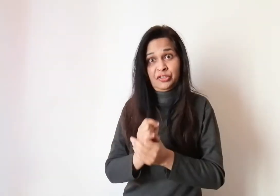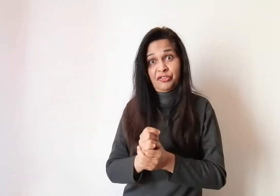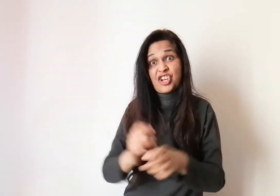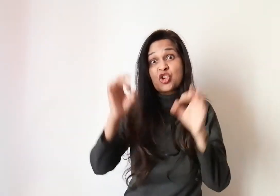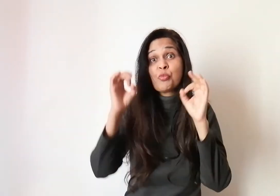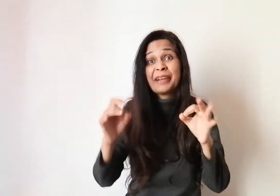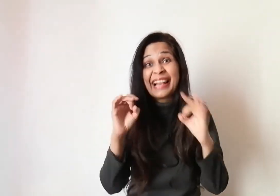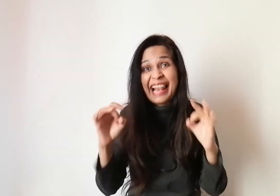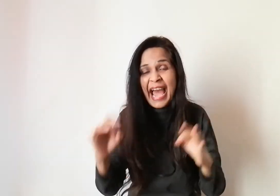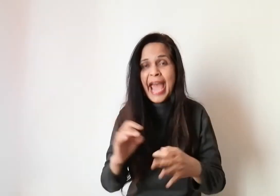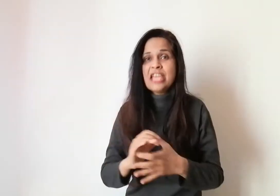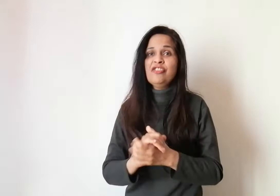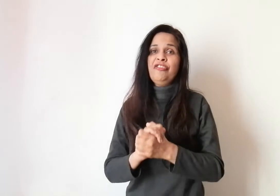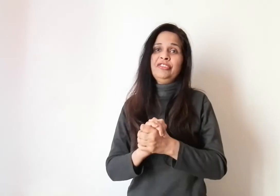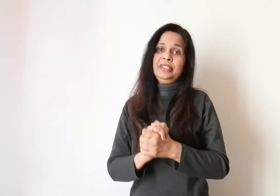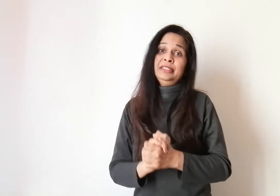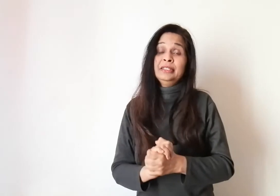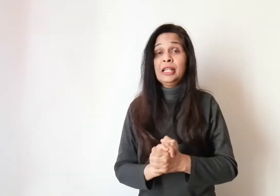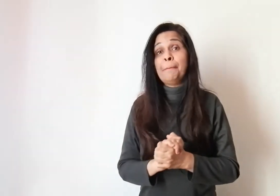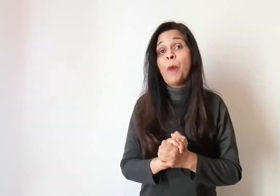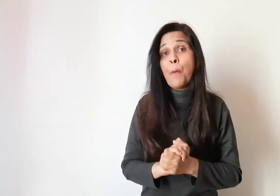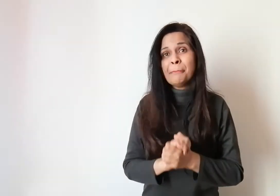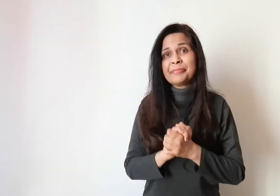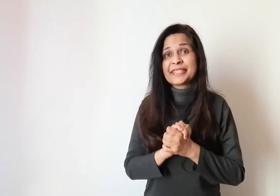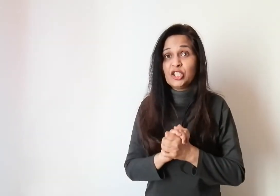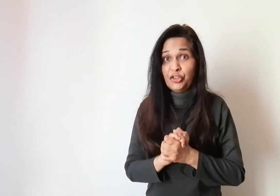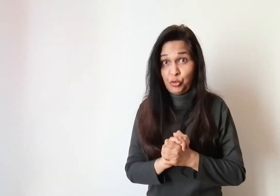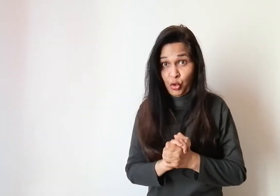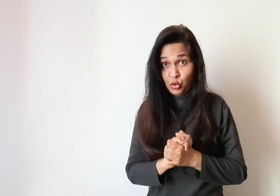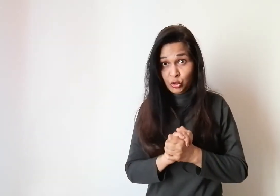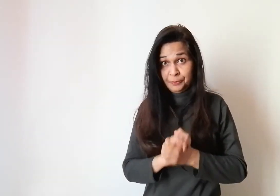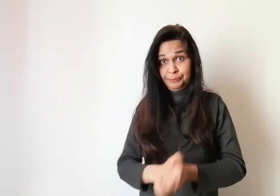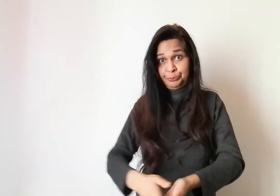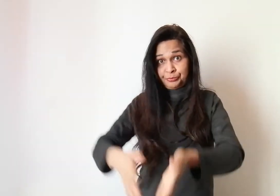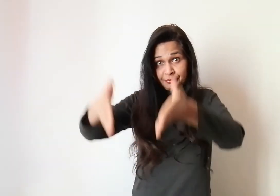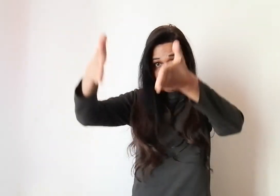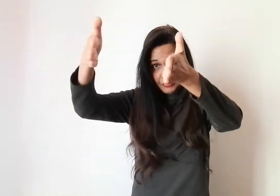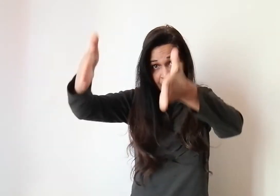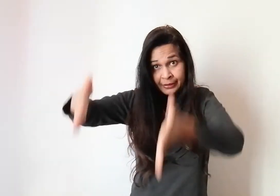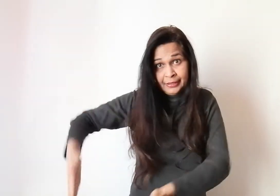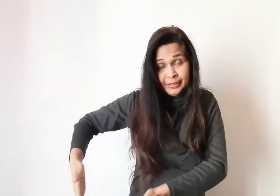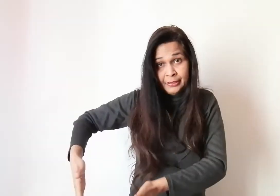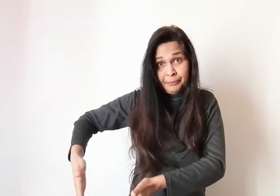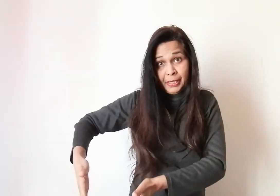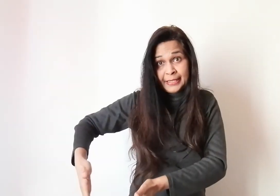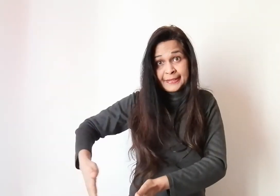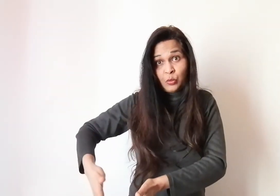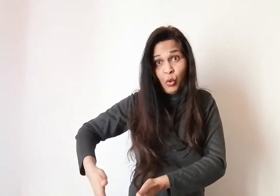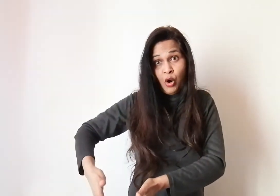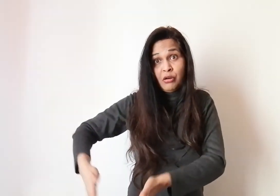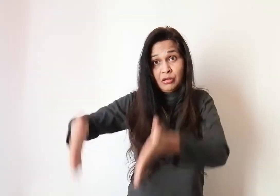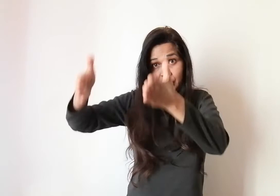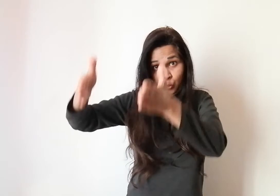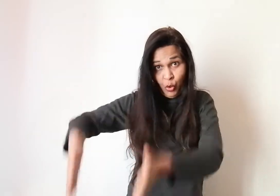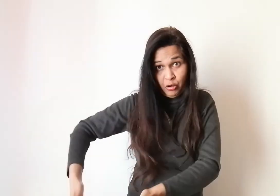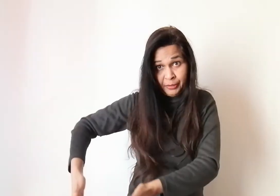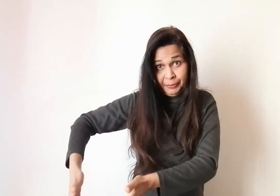for human lives. The bumps on the road. Place the walk. Walk in